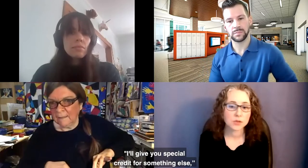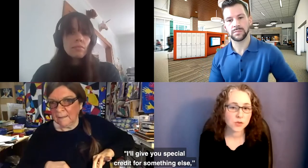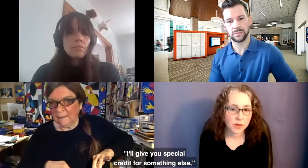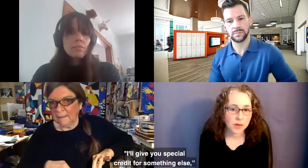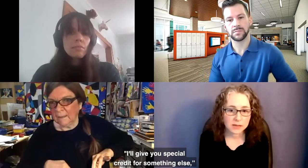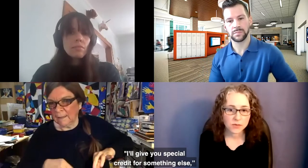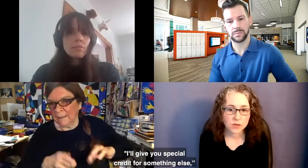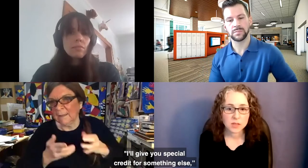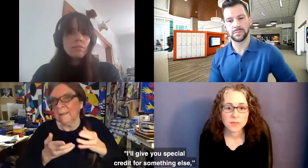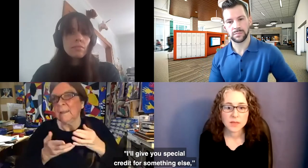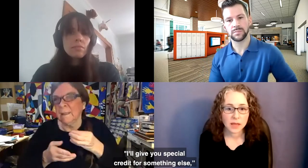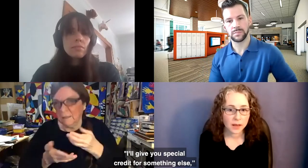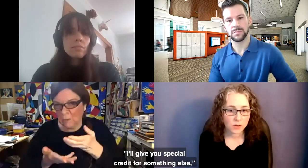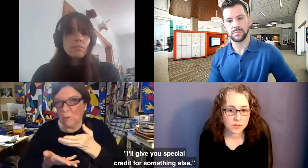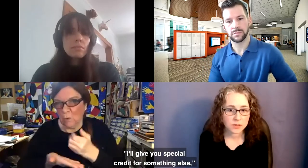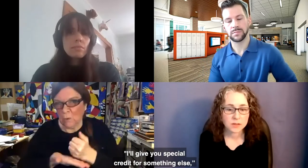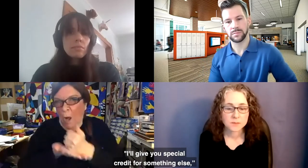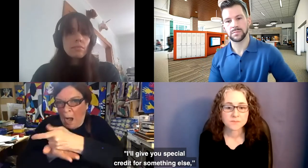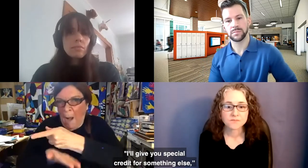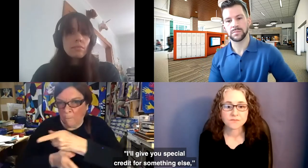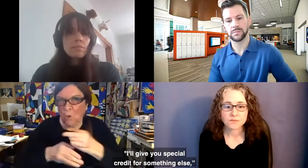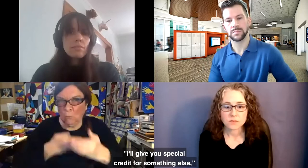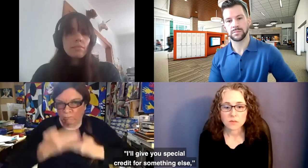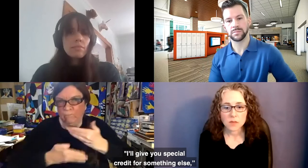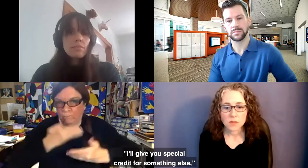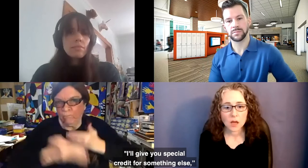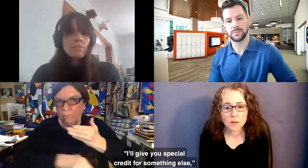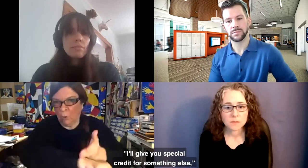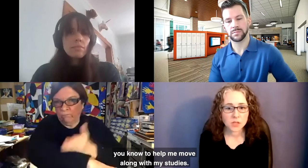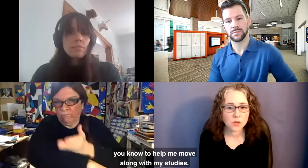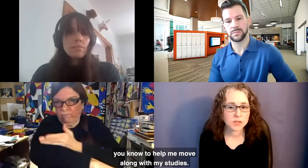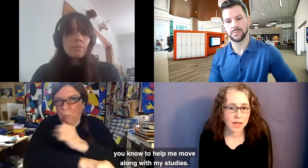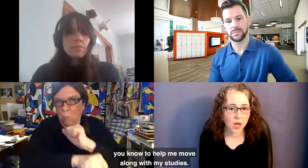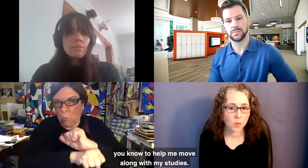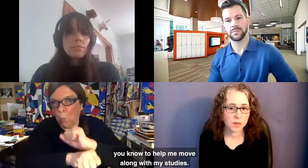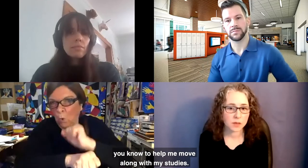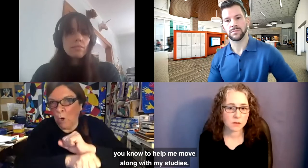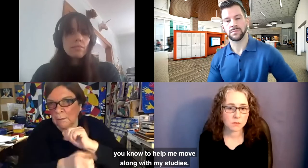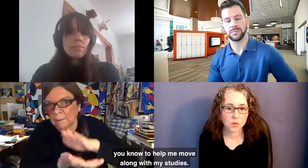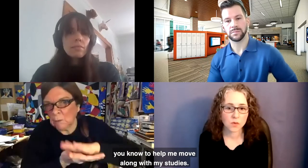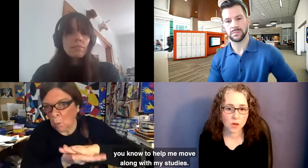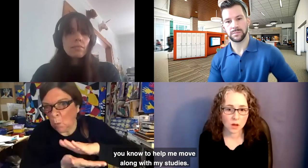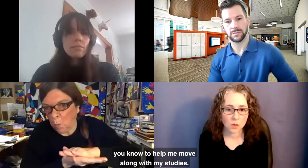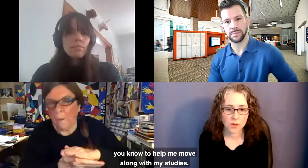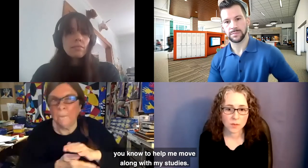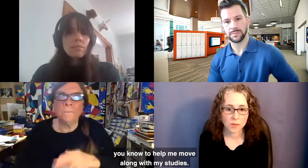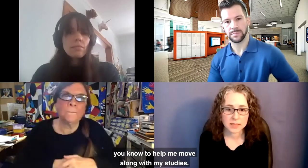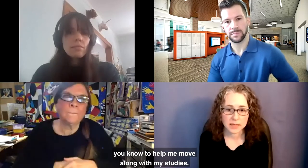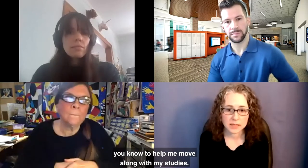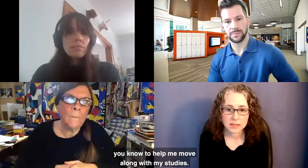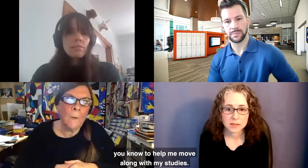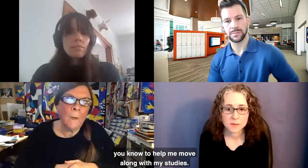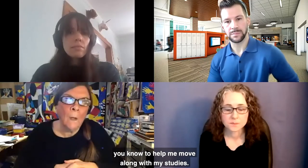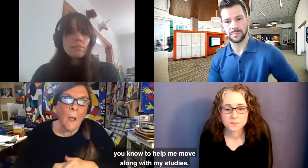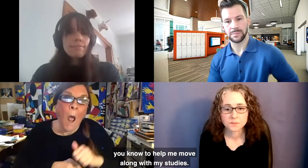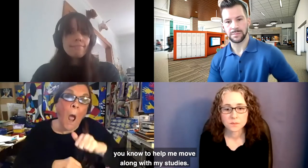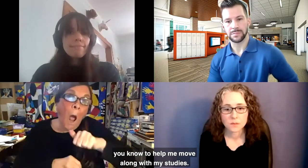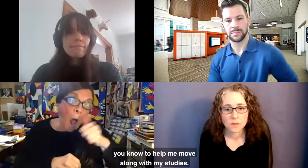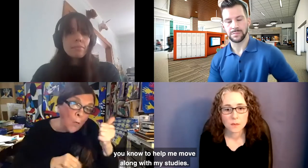special credit for something else, you know, to help me move along with my studies.